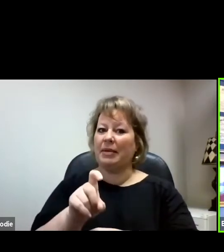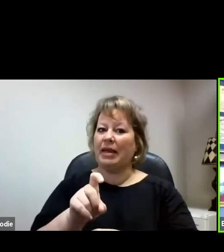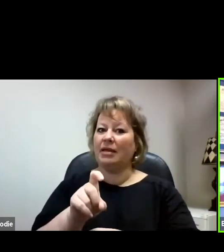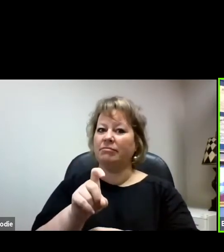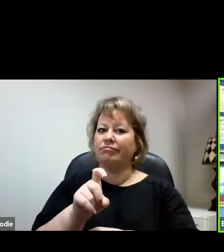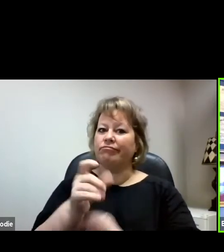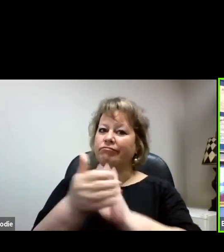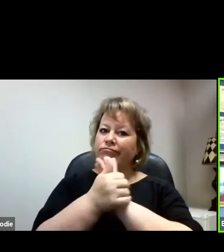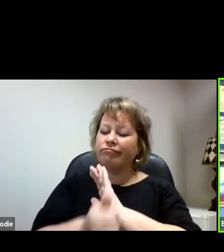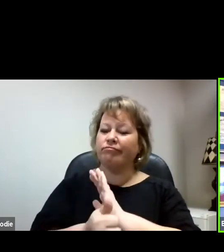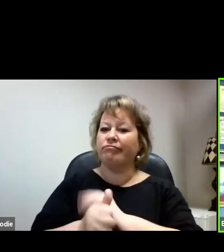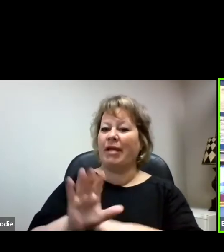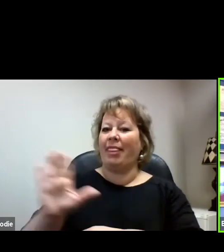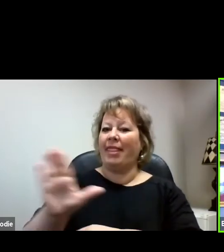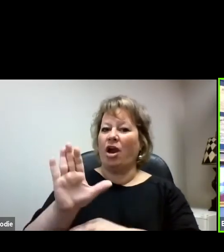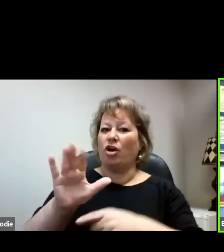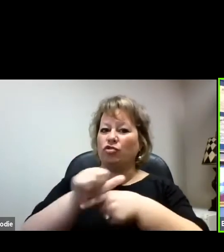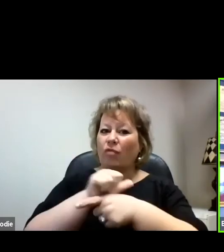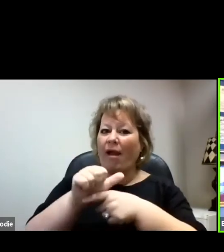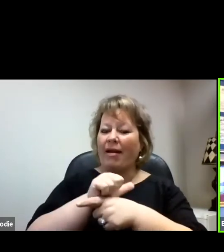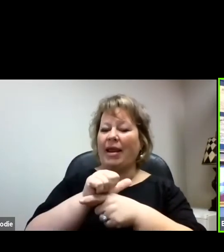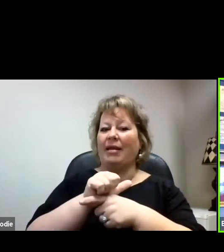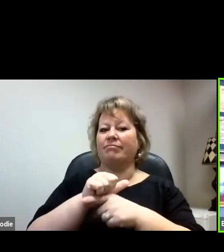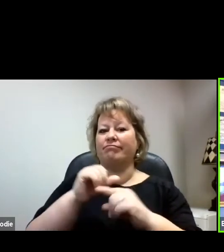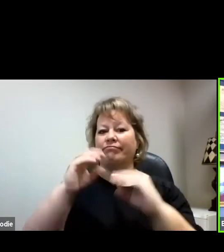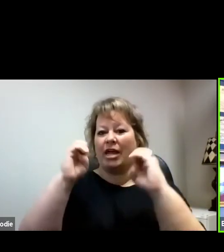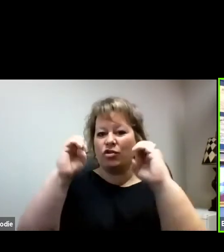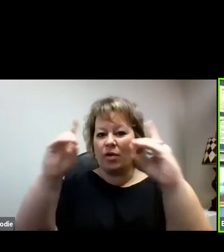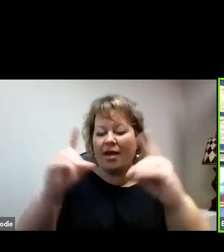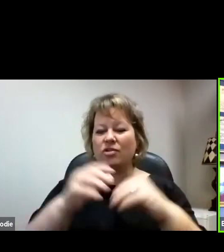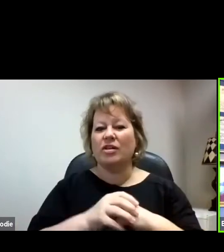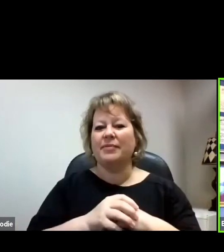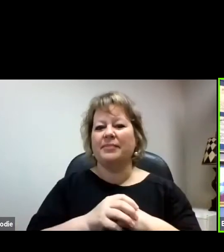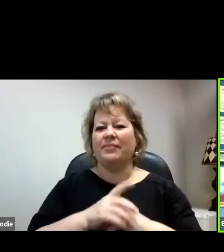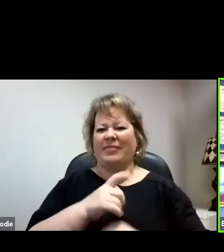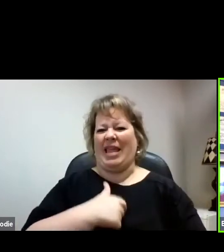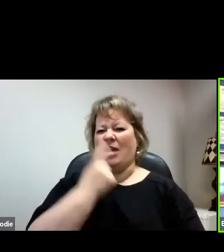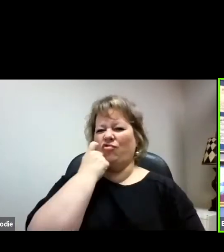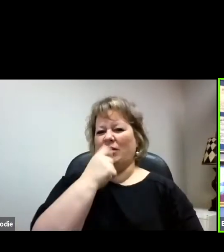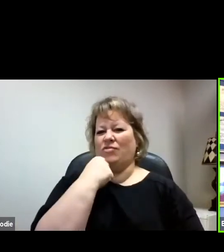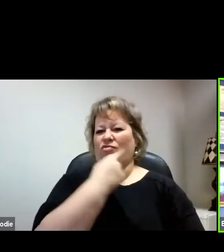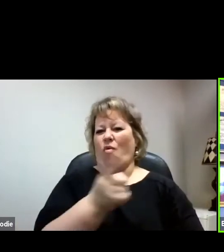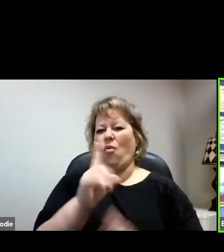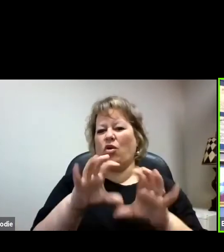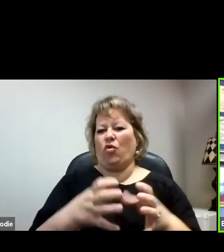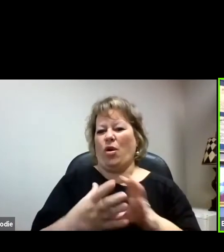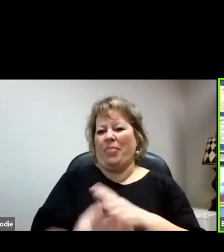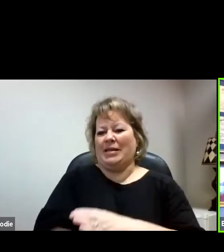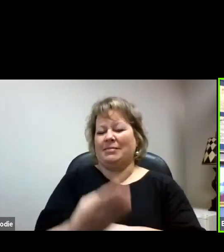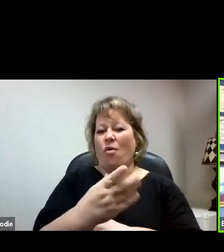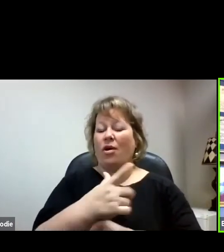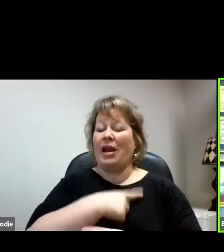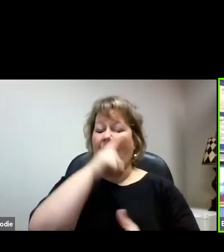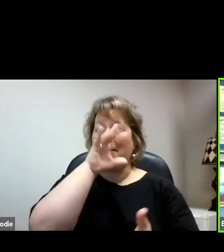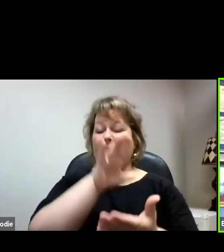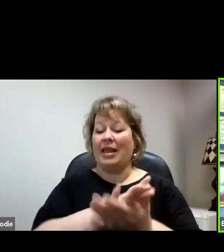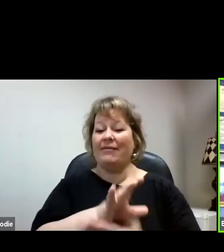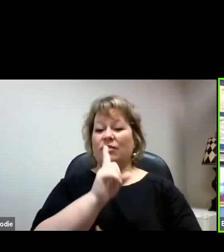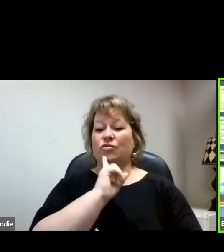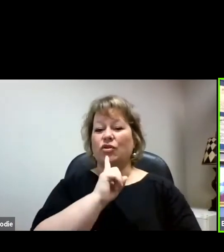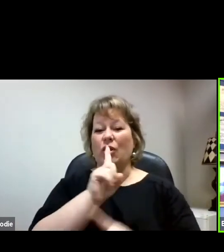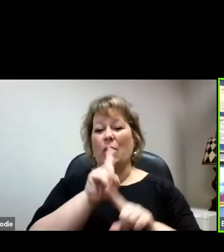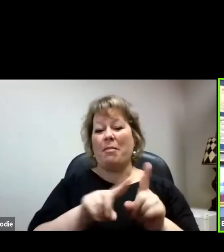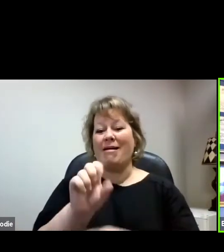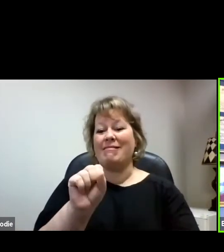training, their education. I told a group this morning, and I believe this to be true, that STEM